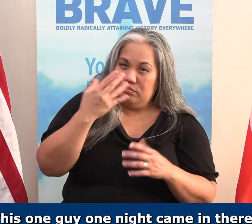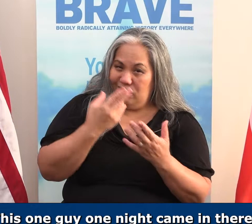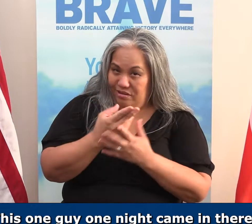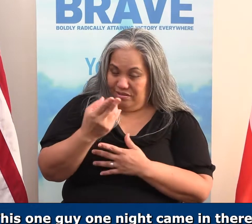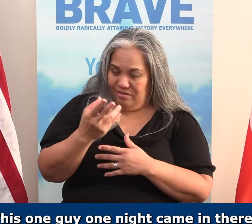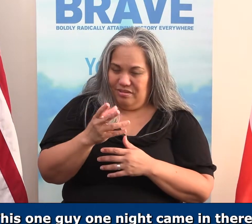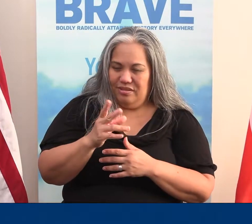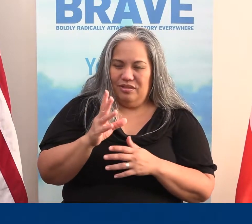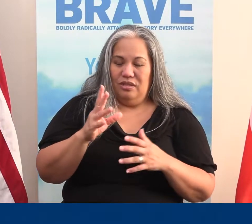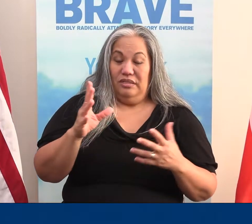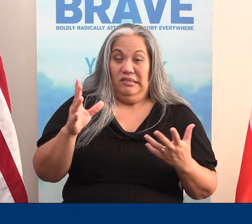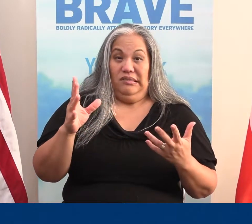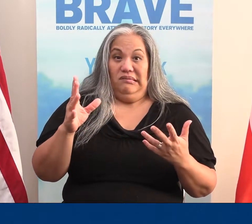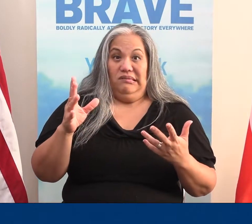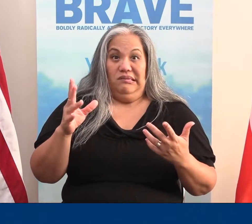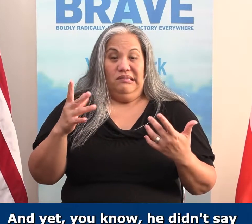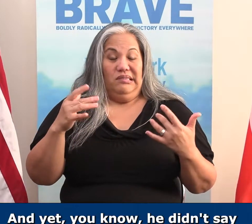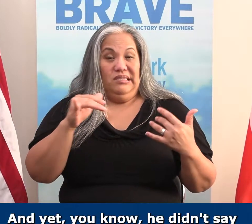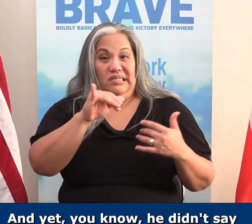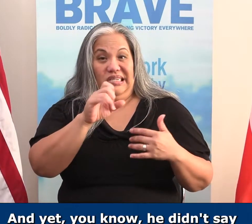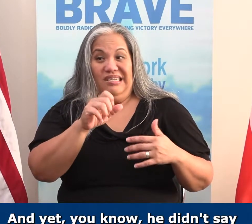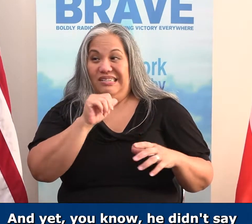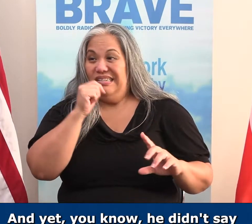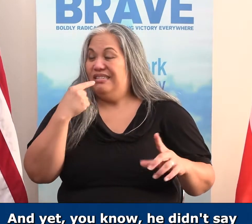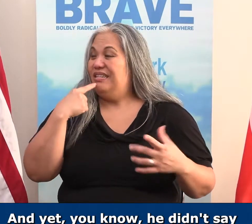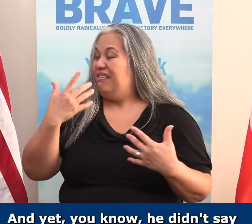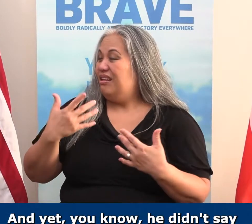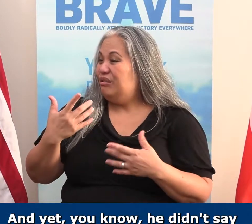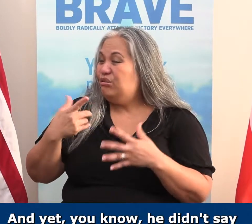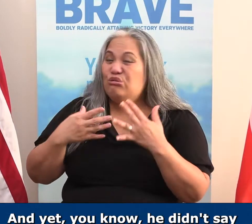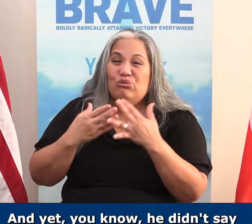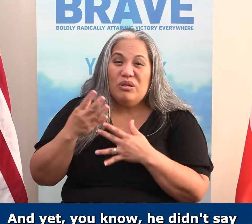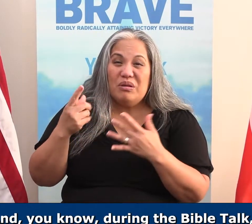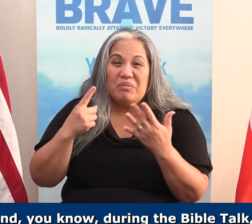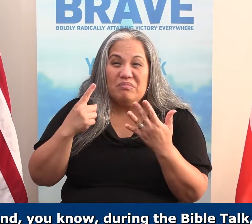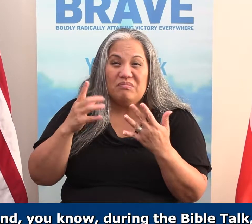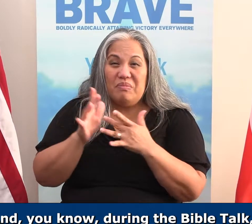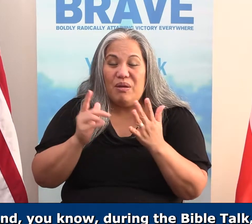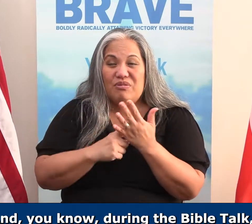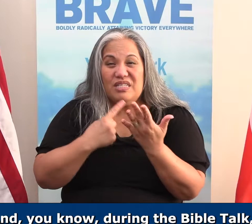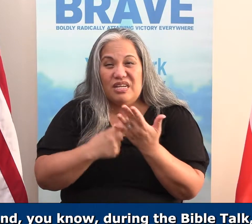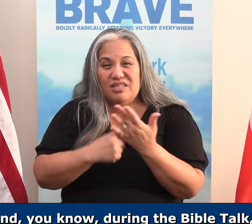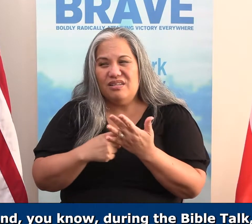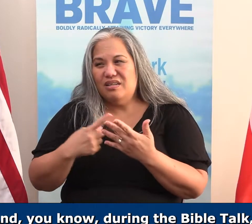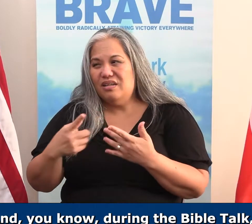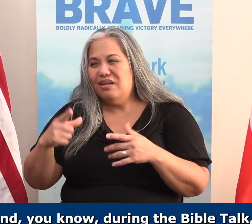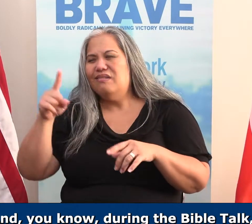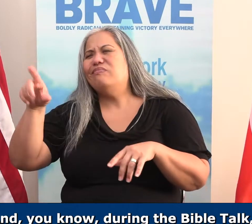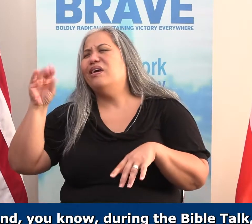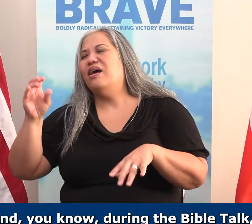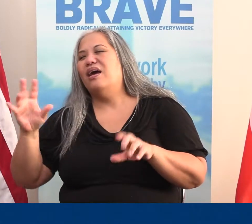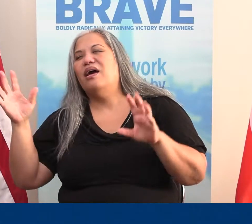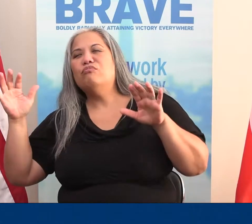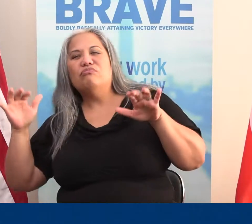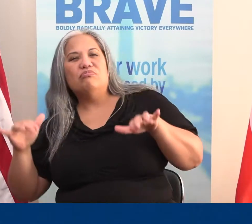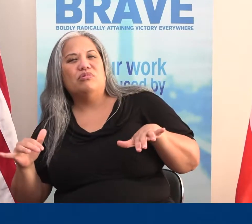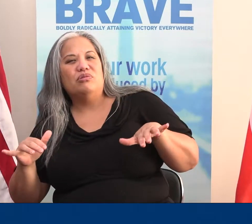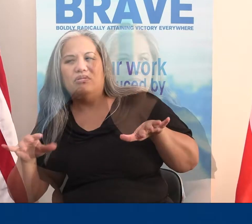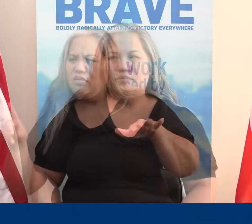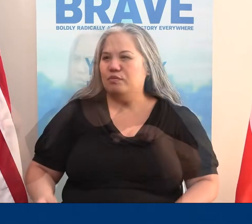be very honest. And yet, you know, he didn't say anything during the Bible talk. And, you know, during the Bible talk, he, you know, kind of chilled out. But it started getting his attention a